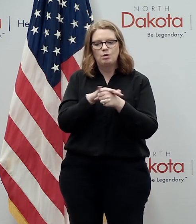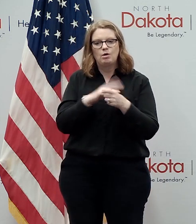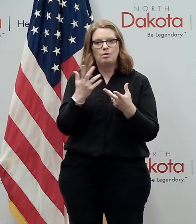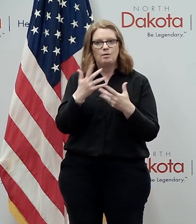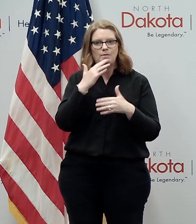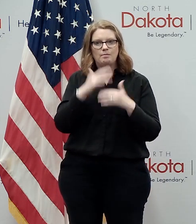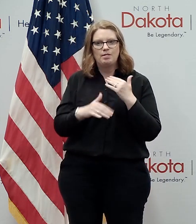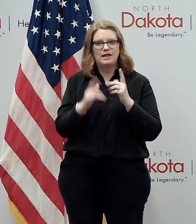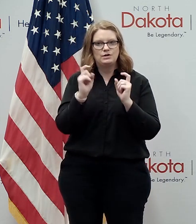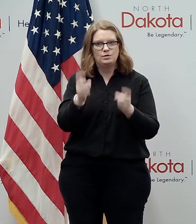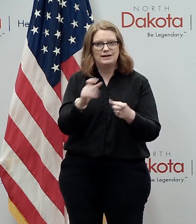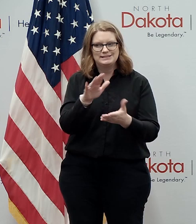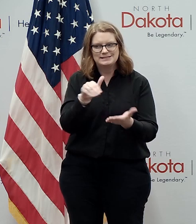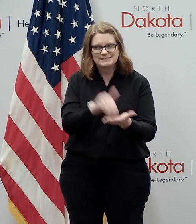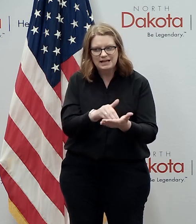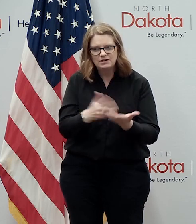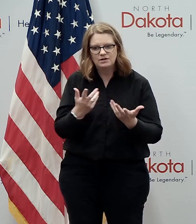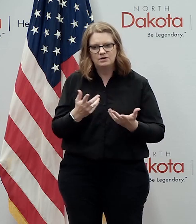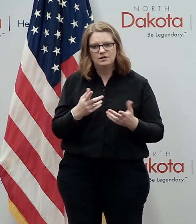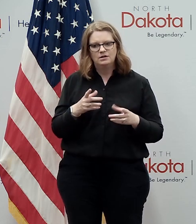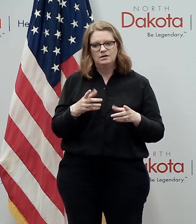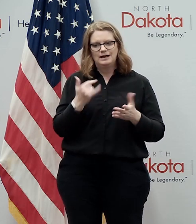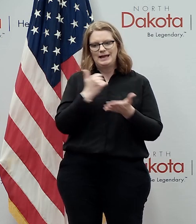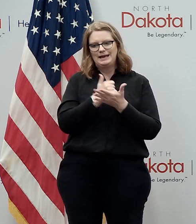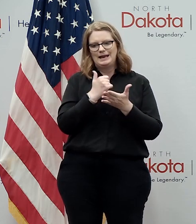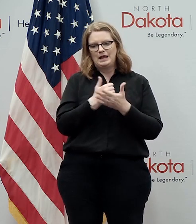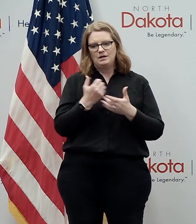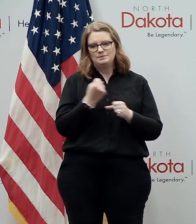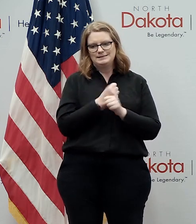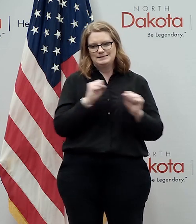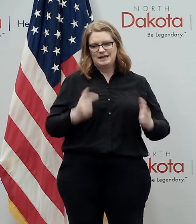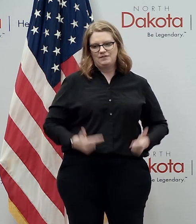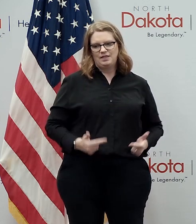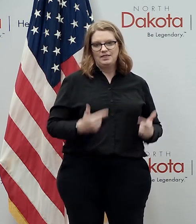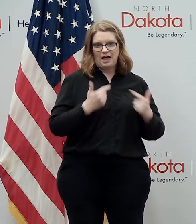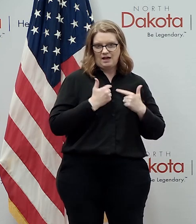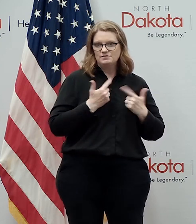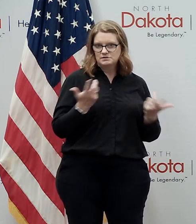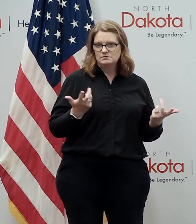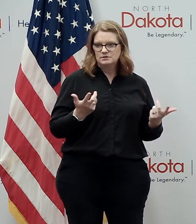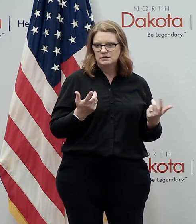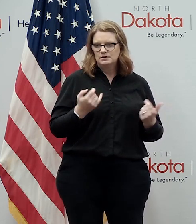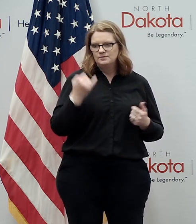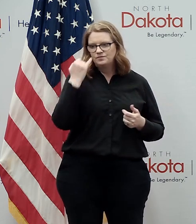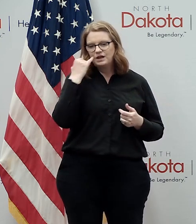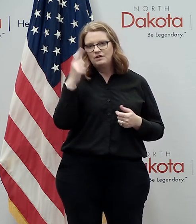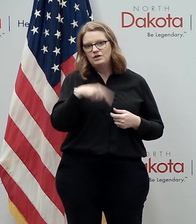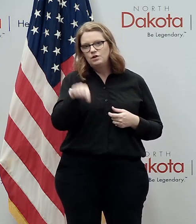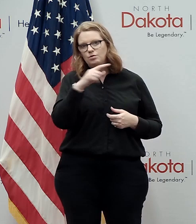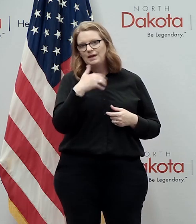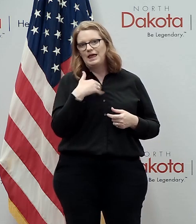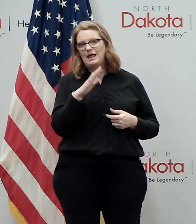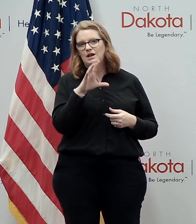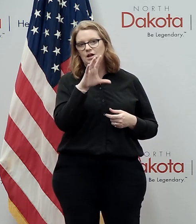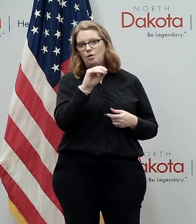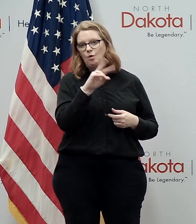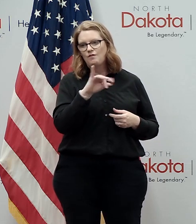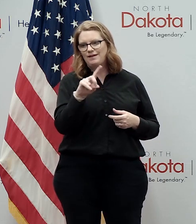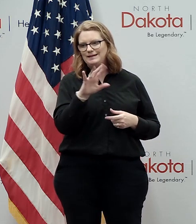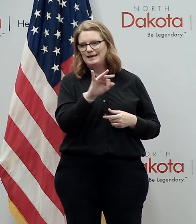schedule an appointment to be a blood donor help save lives and find out if you have already had covid19